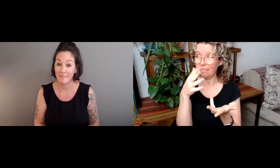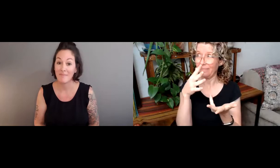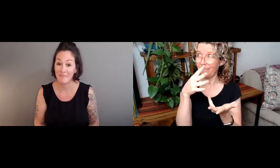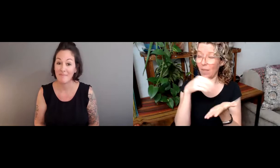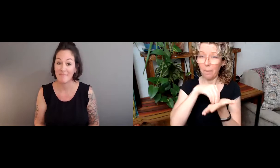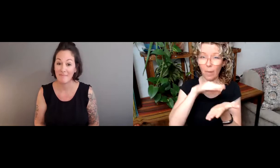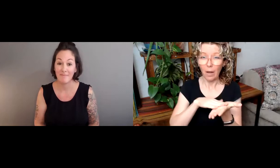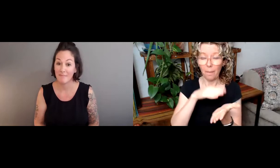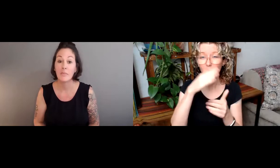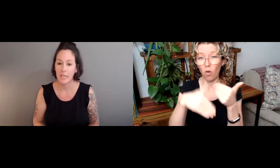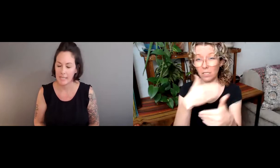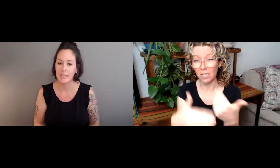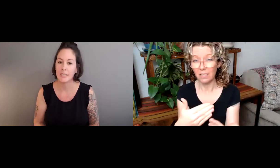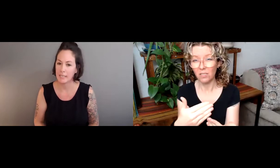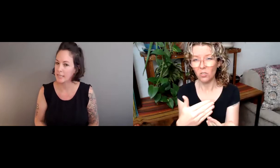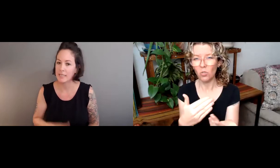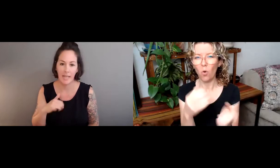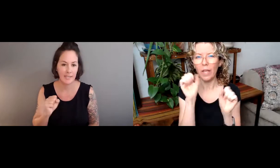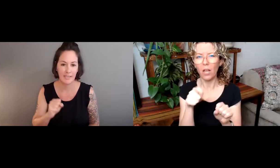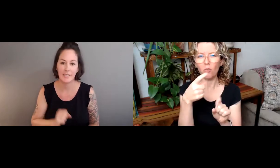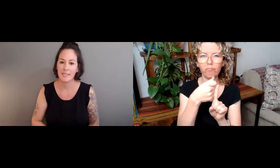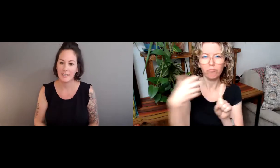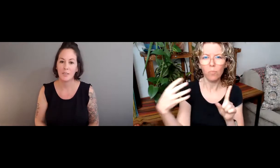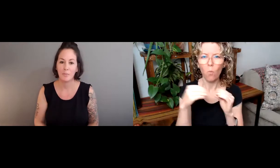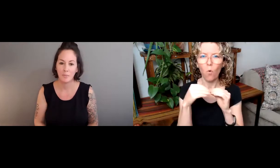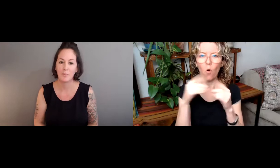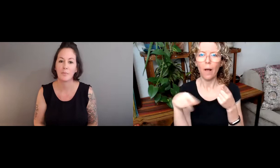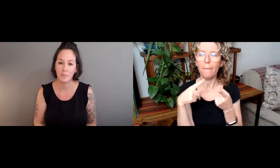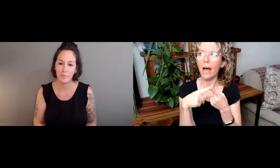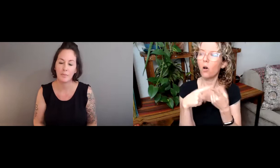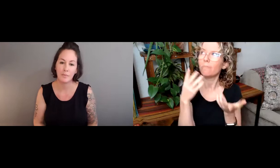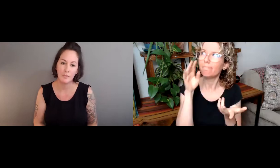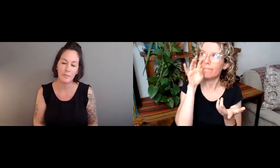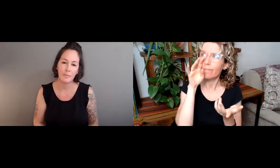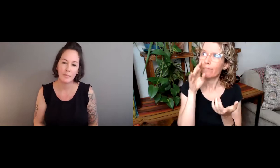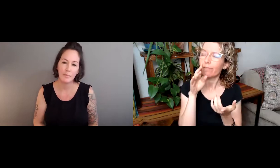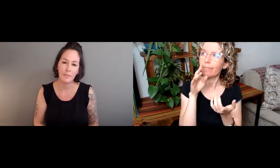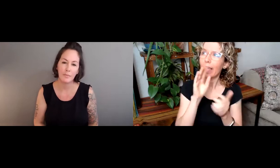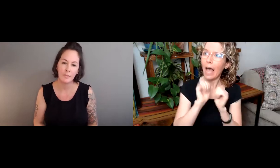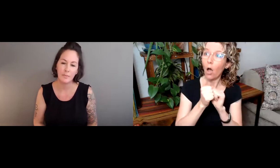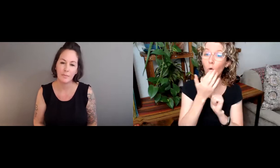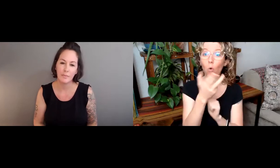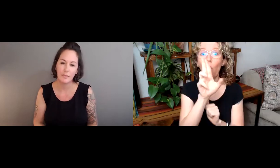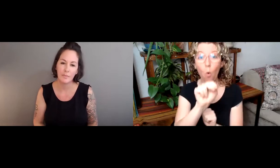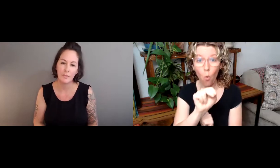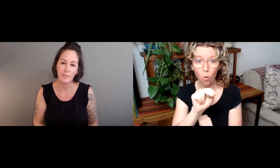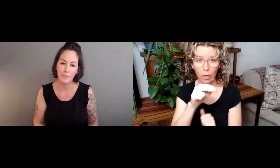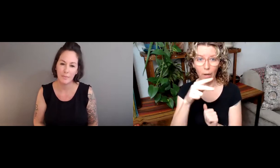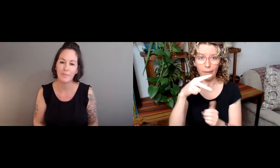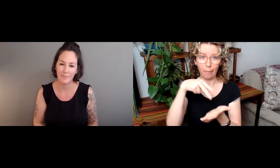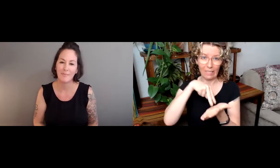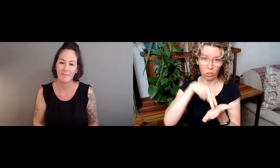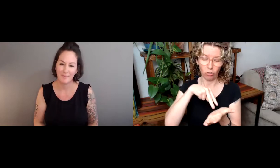thinking about community involvement as part of the documentation process is crucial.